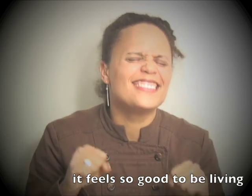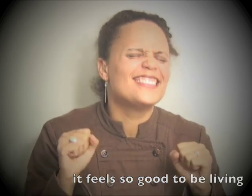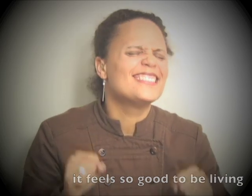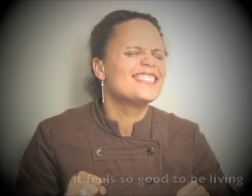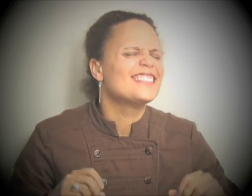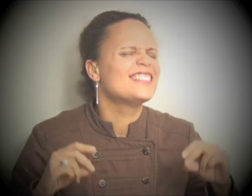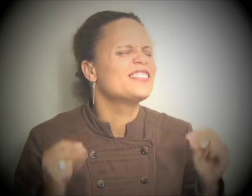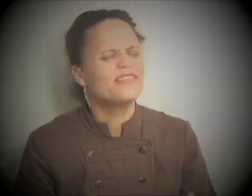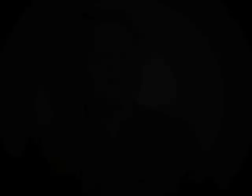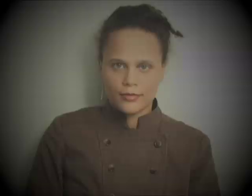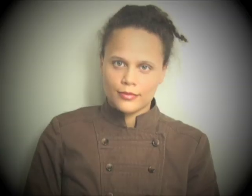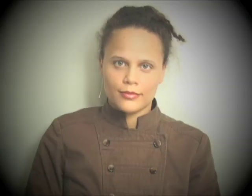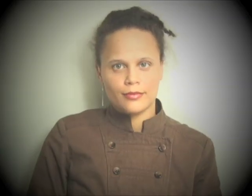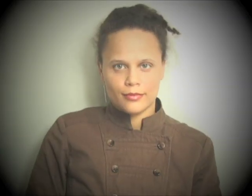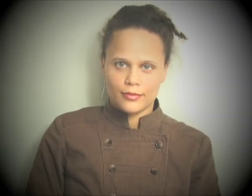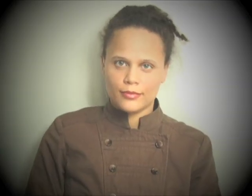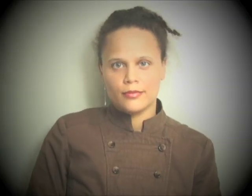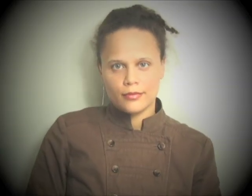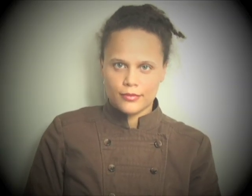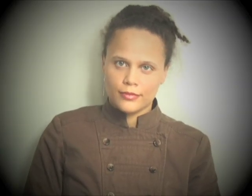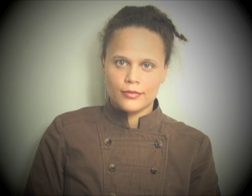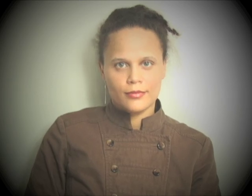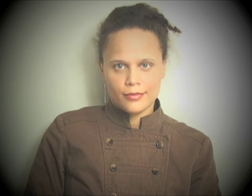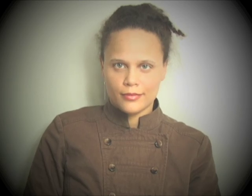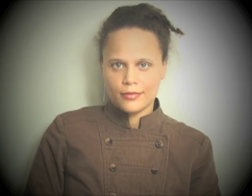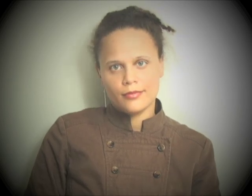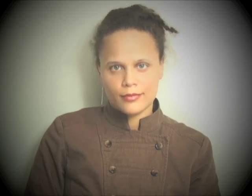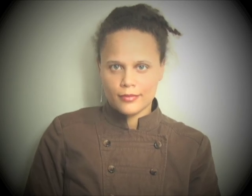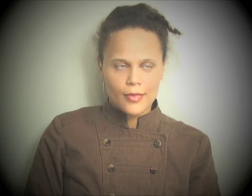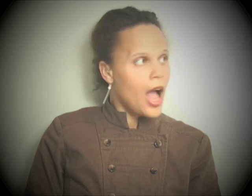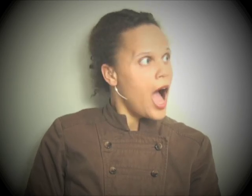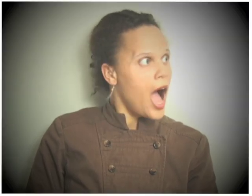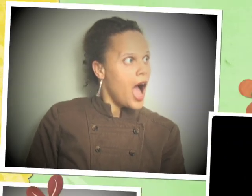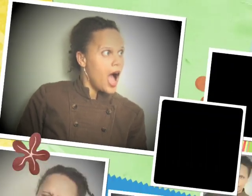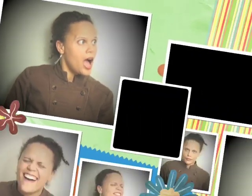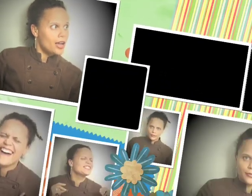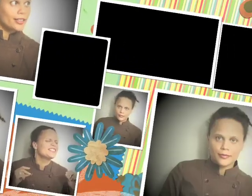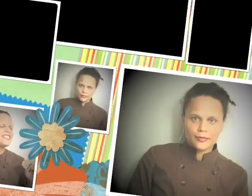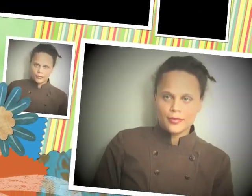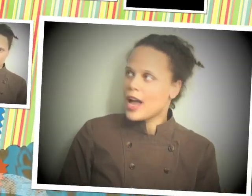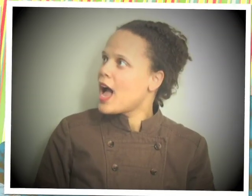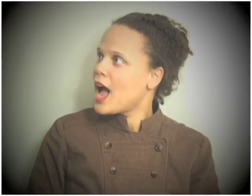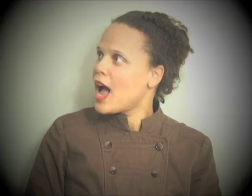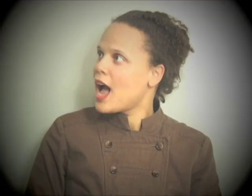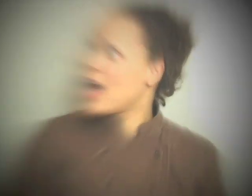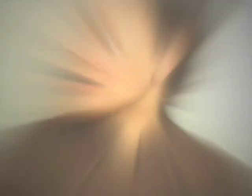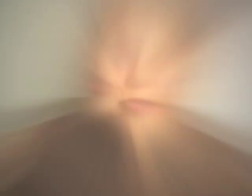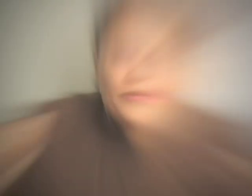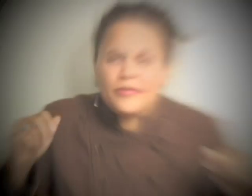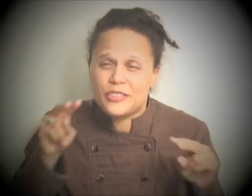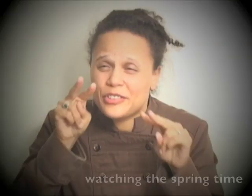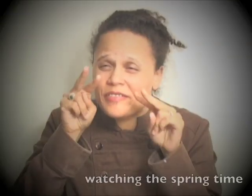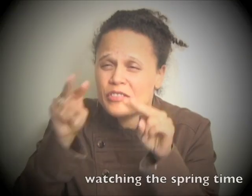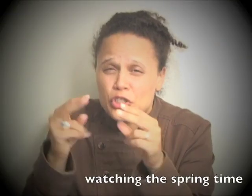so feels the